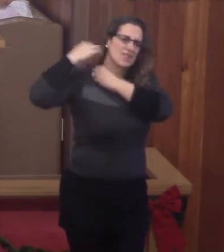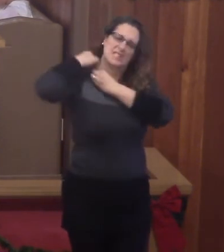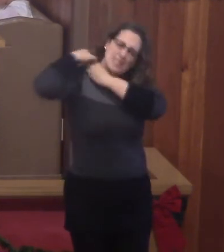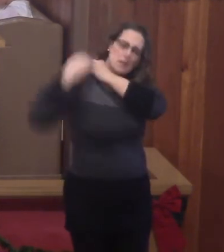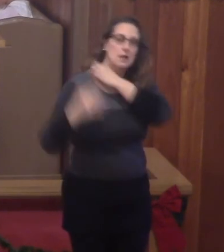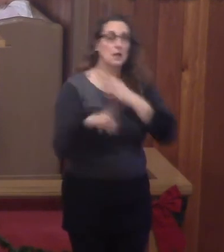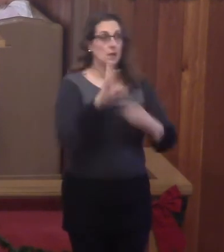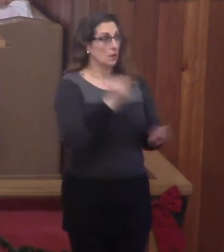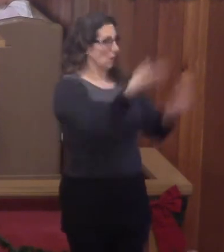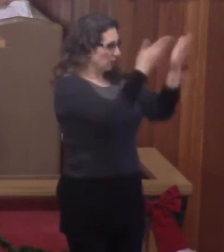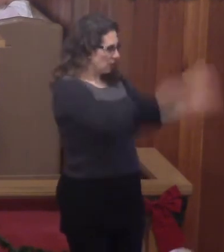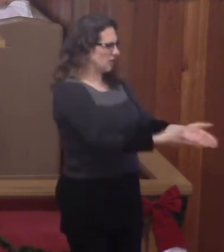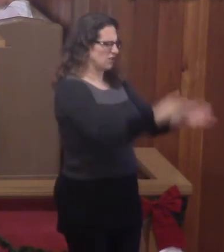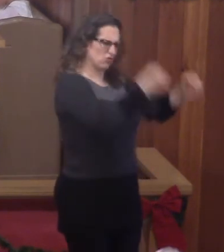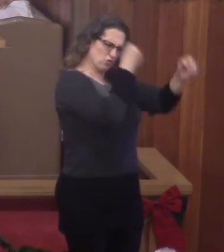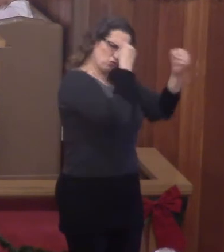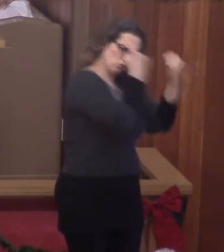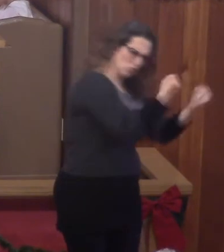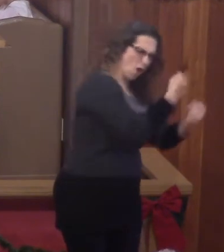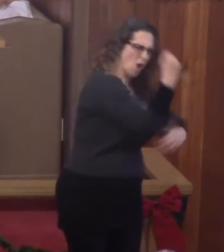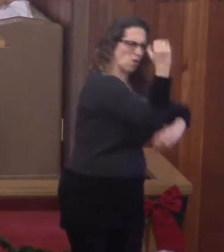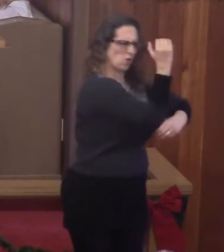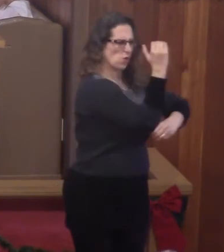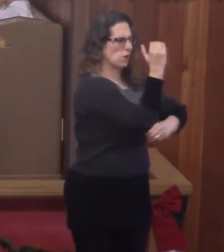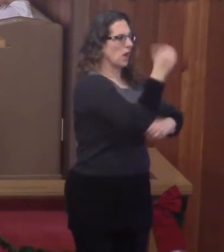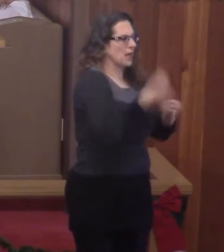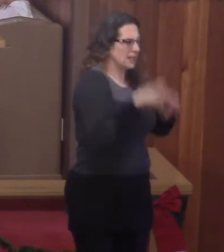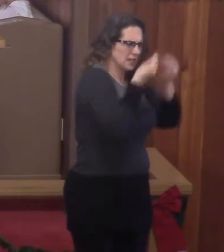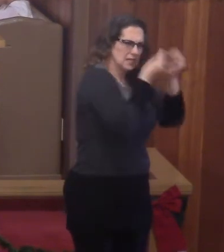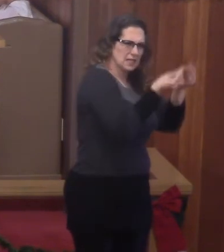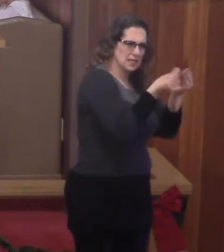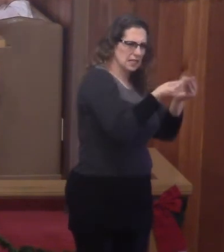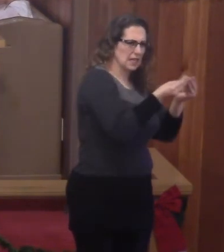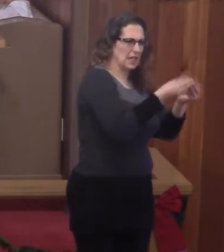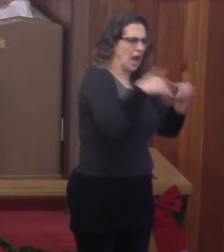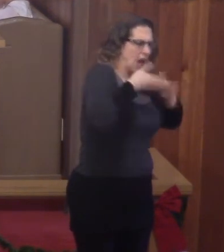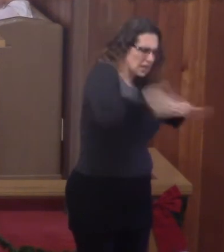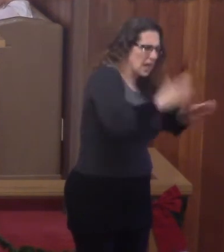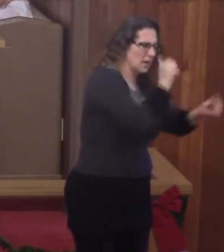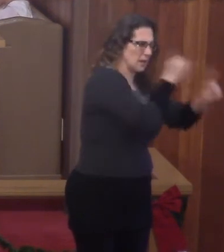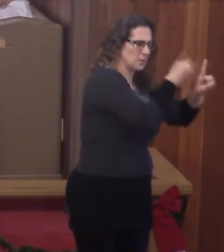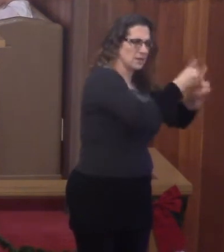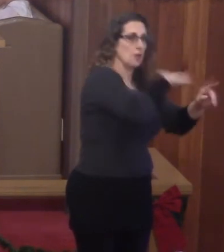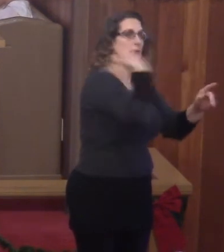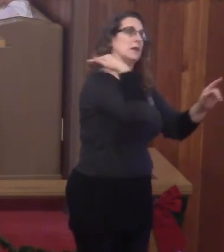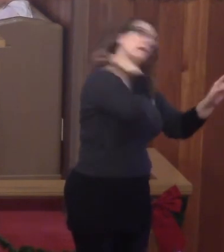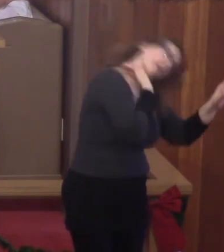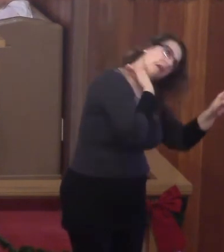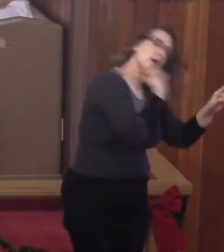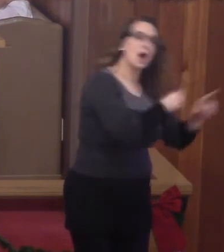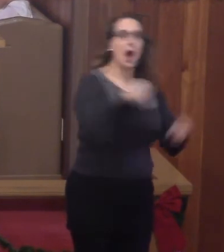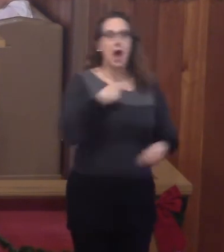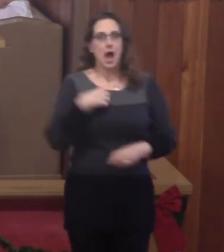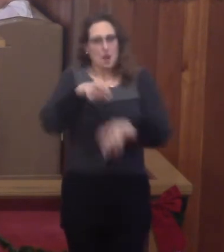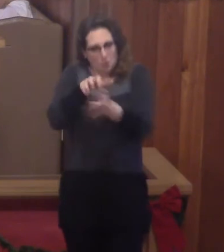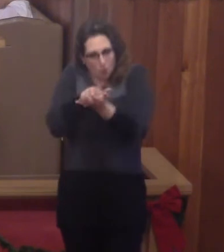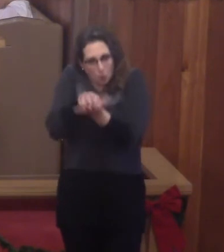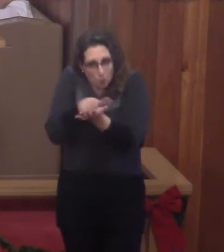unbreakable reed who gave his head for the faith. Take me, I'm a weak branch that had forced hard enough, I break.